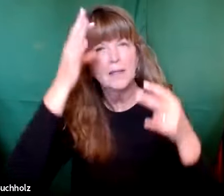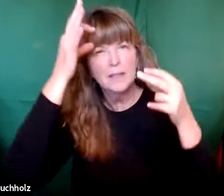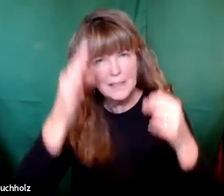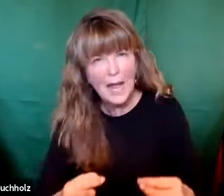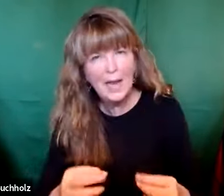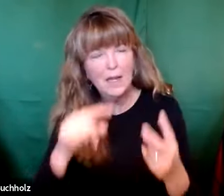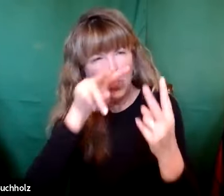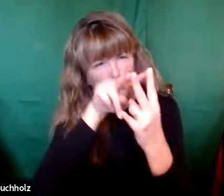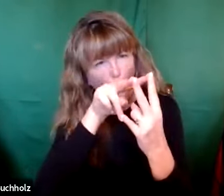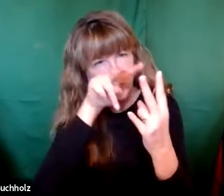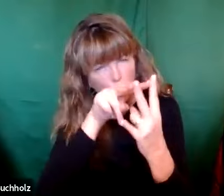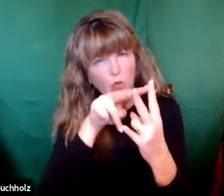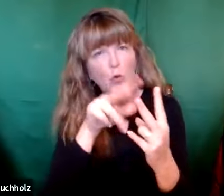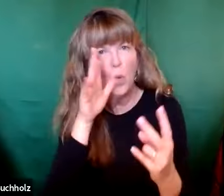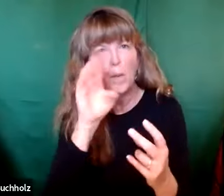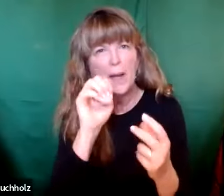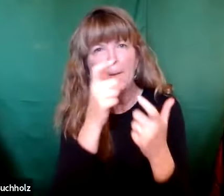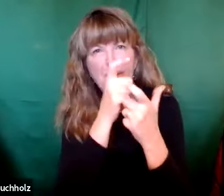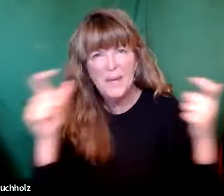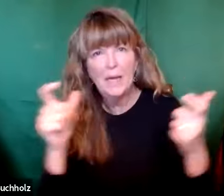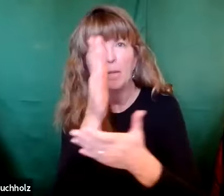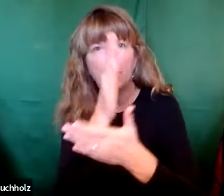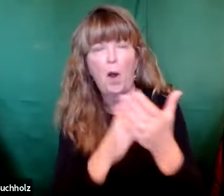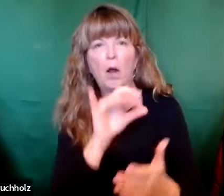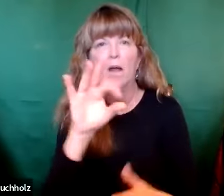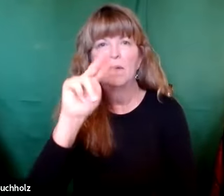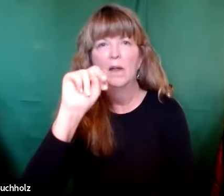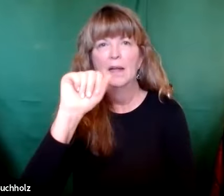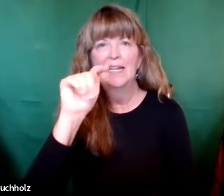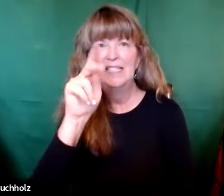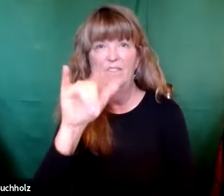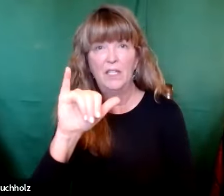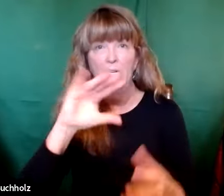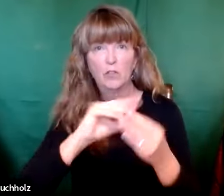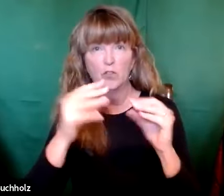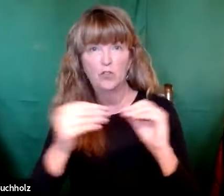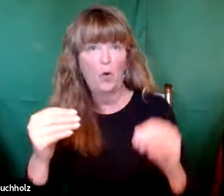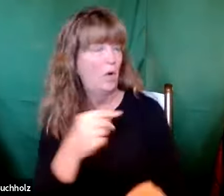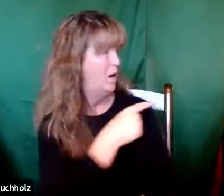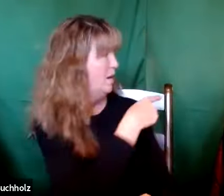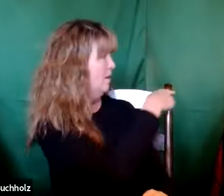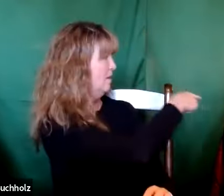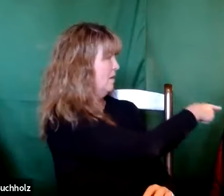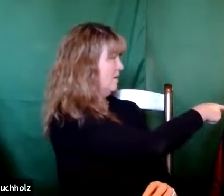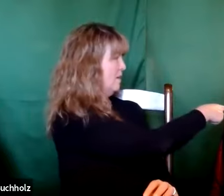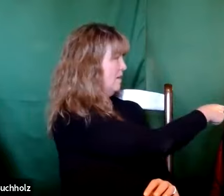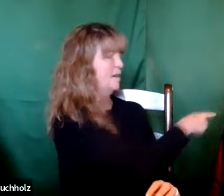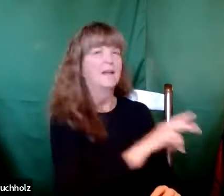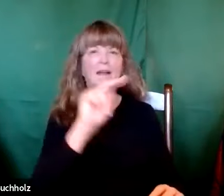an elderly lady, but God decided that these two would play a major role in the nativity story.